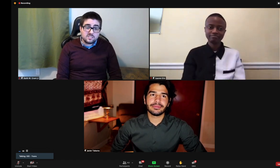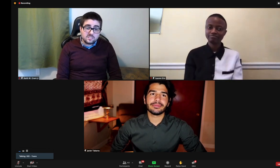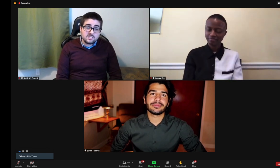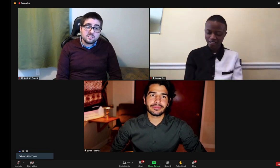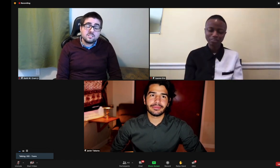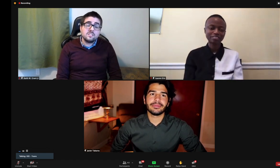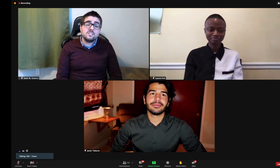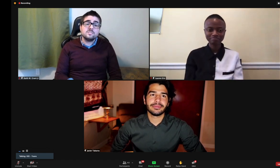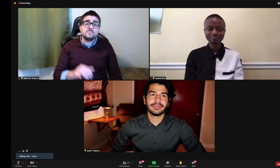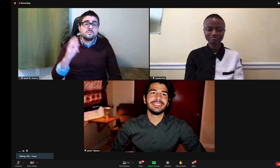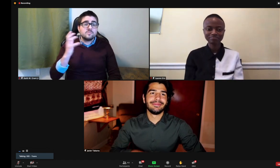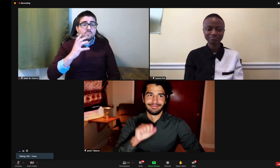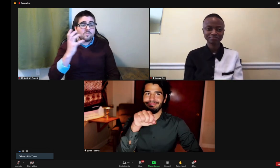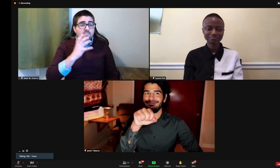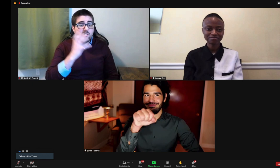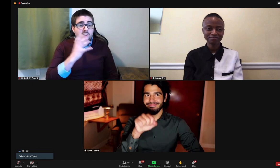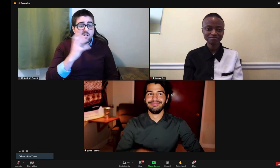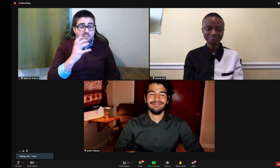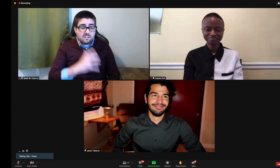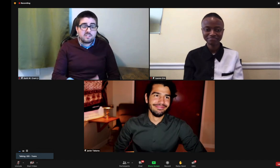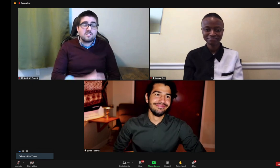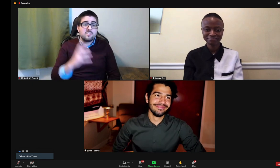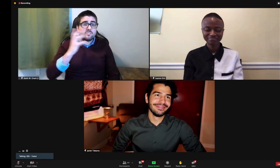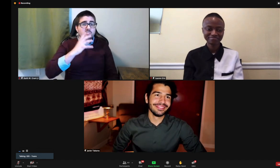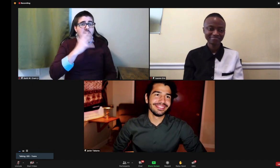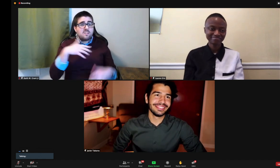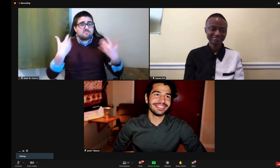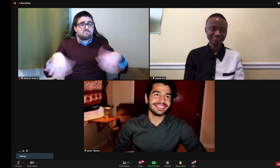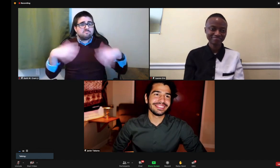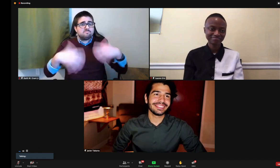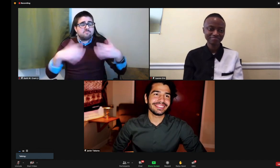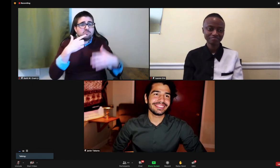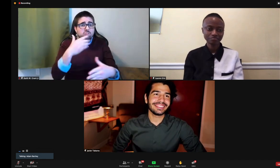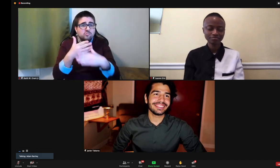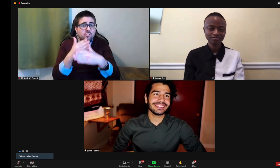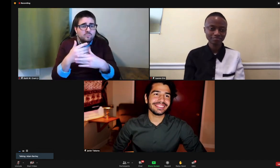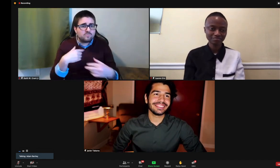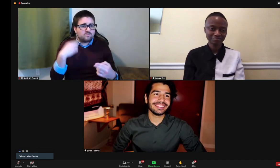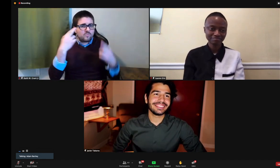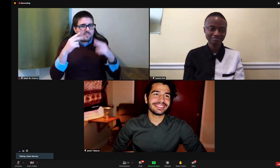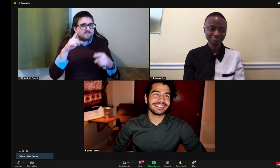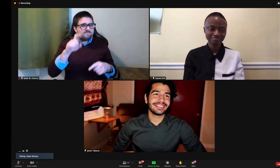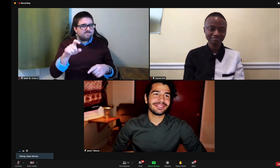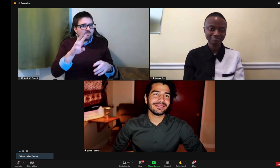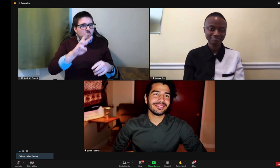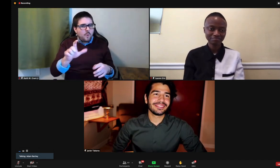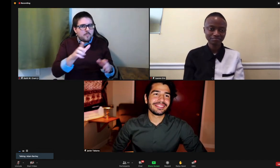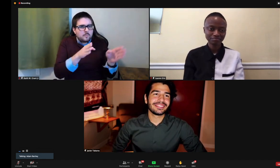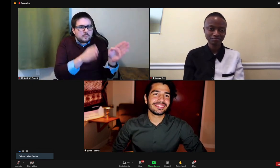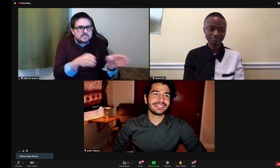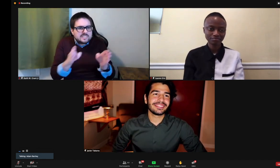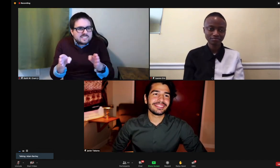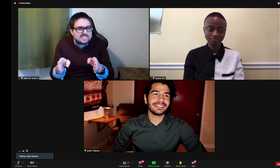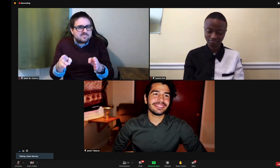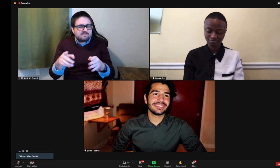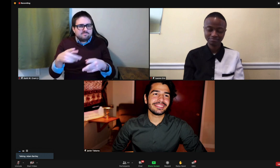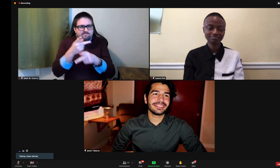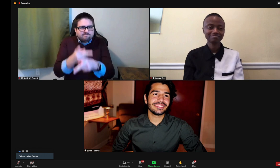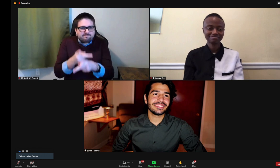wipe down, including the rest of the room, pretty much. Wow, amazing. You know, you really